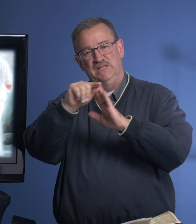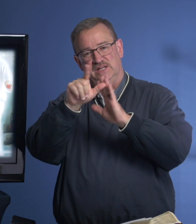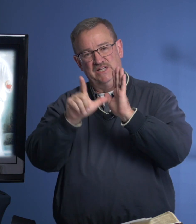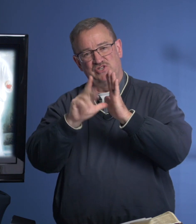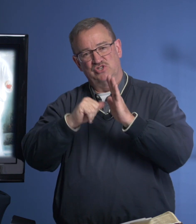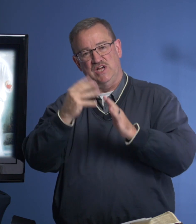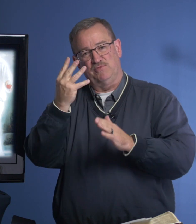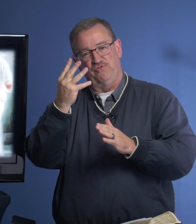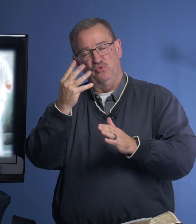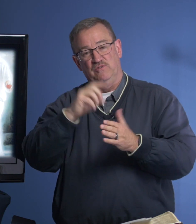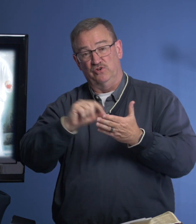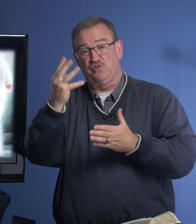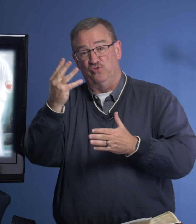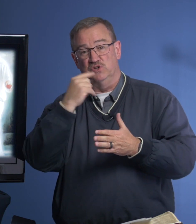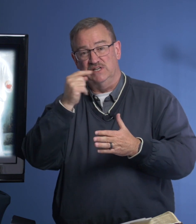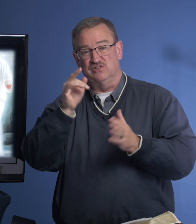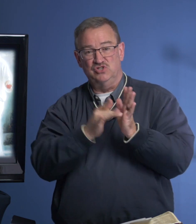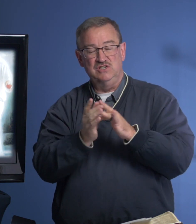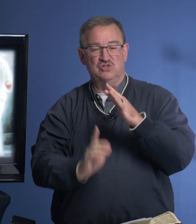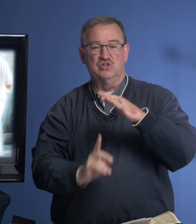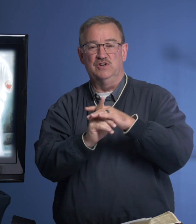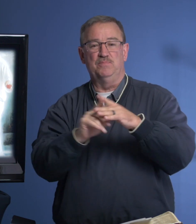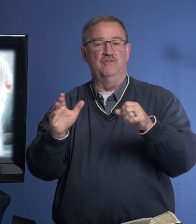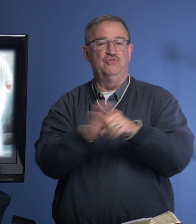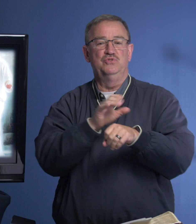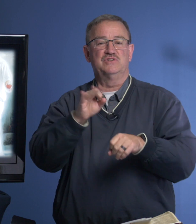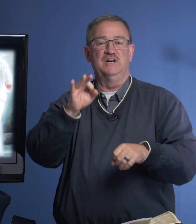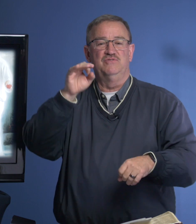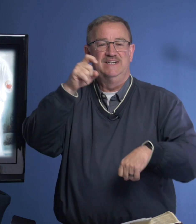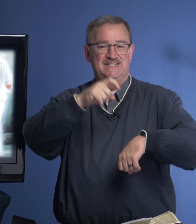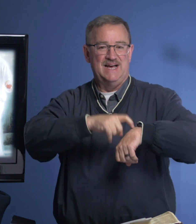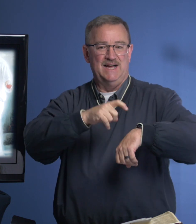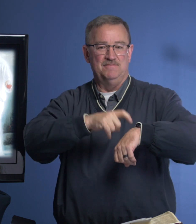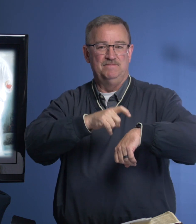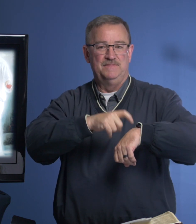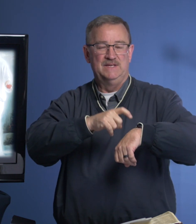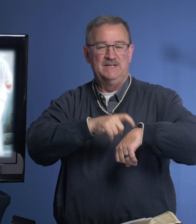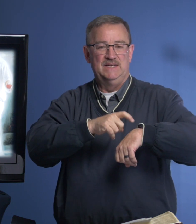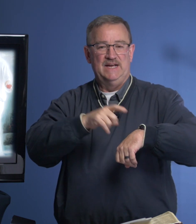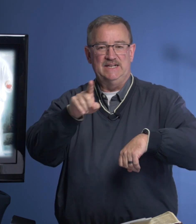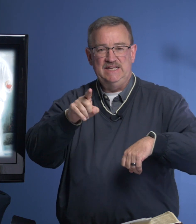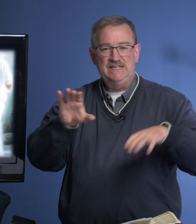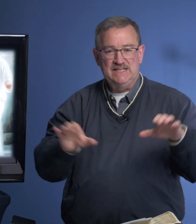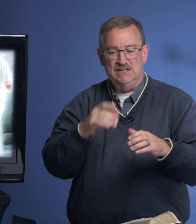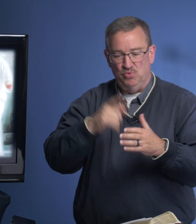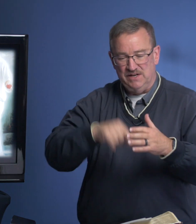Galatians chapter 4, verse 4 says that Jesus showed up in the fullness of time. And he did what